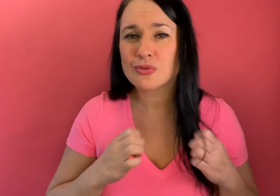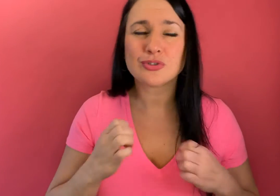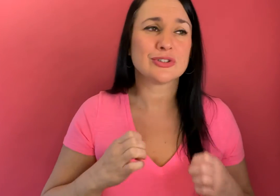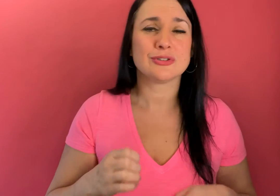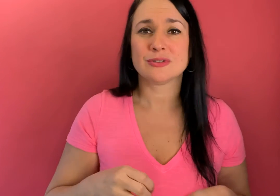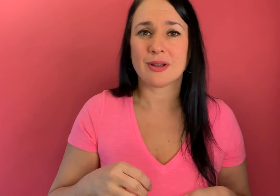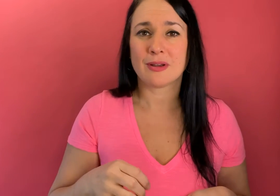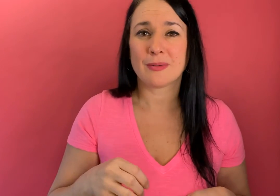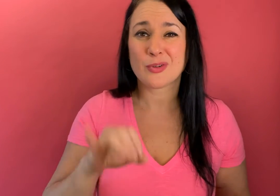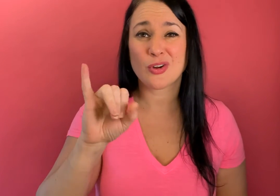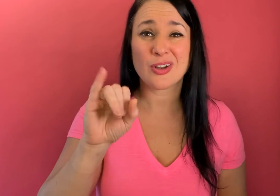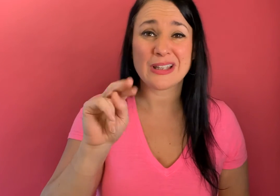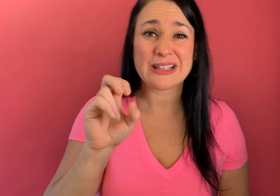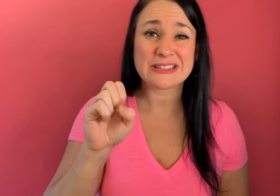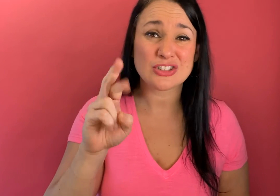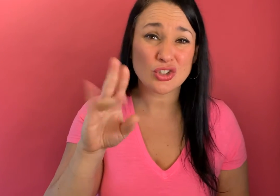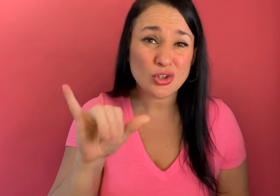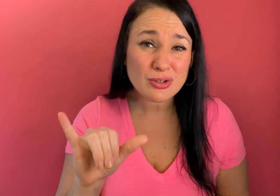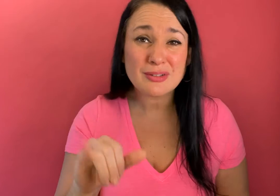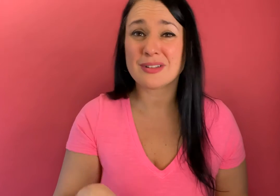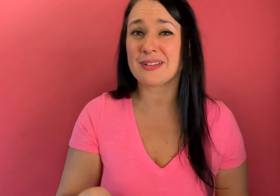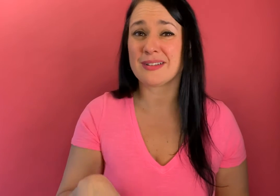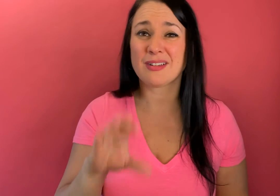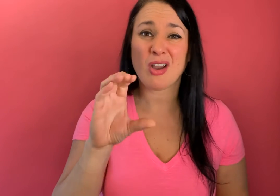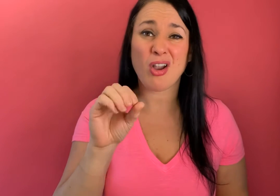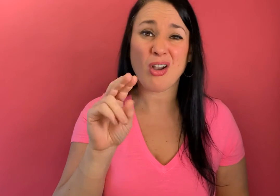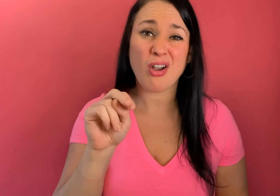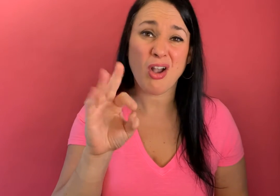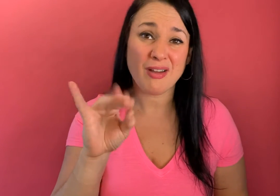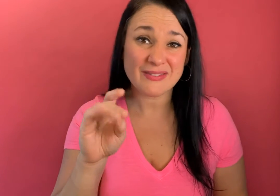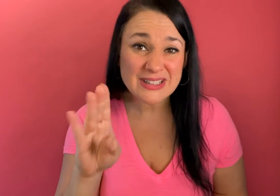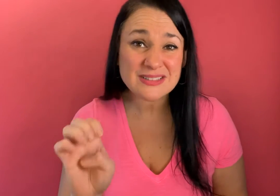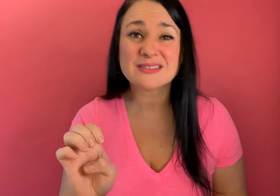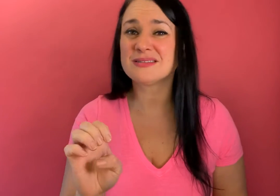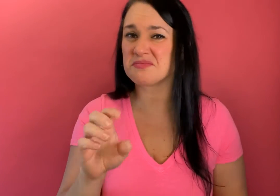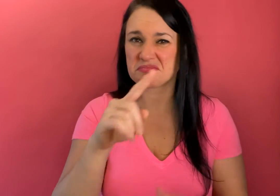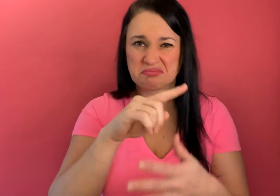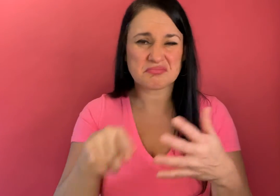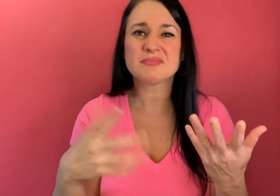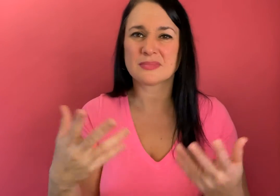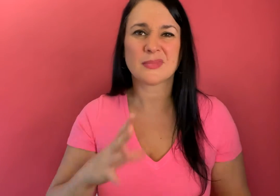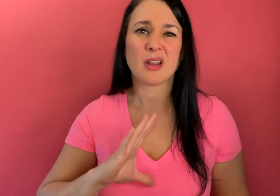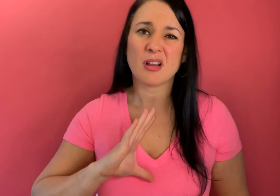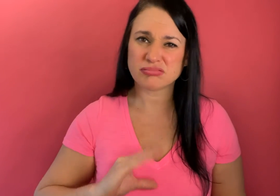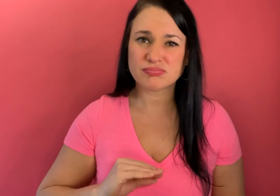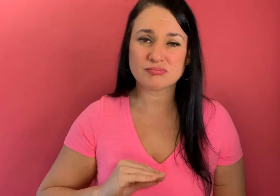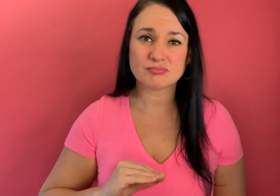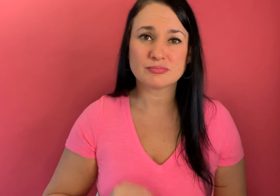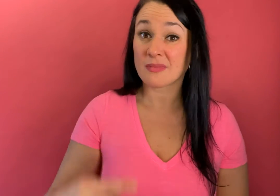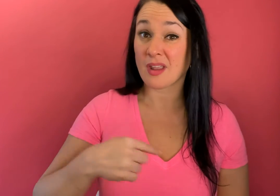uh you're kind of emotional maybe feeling like an insecurity or confidence issues you know one of those you just don't feel